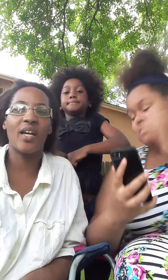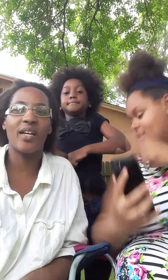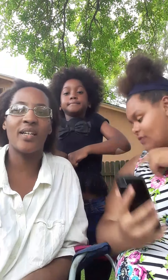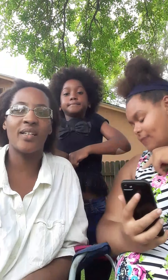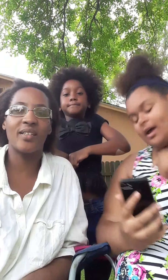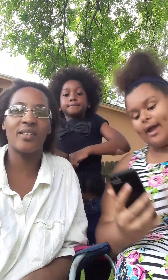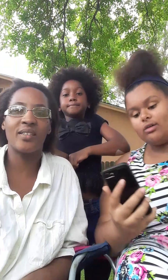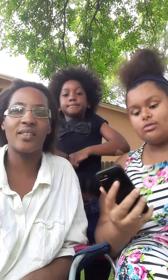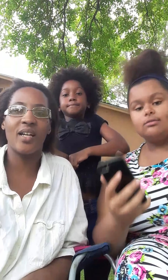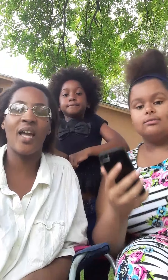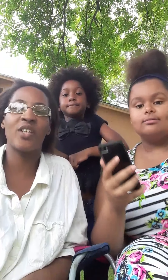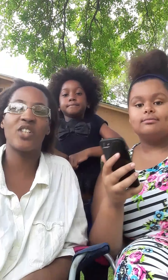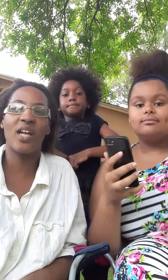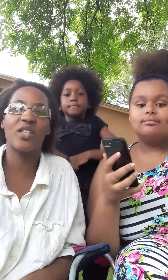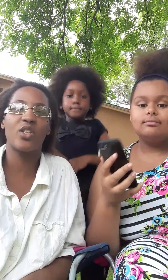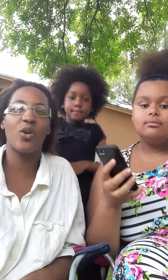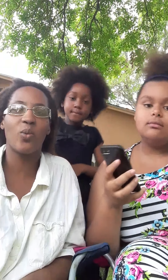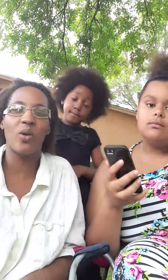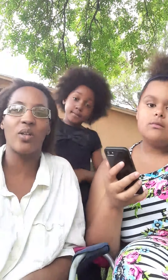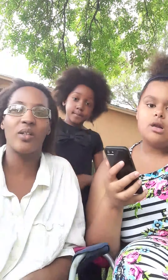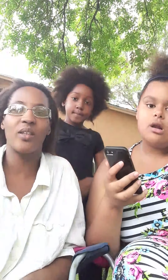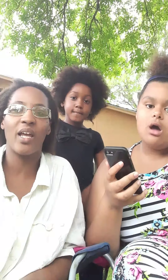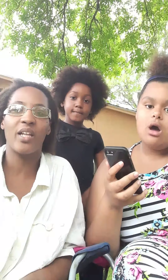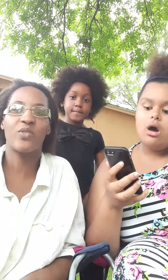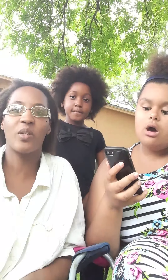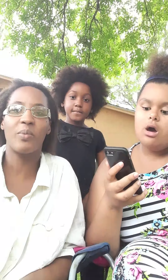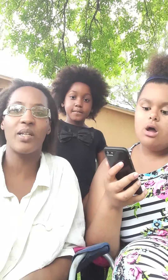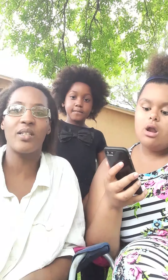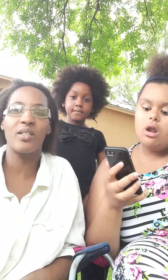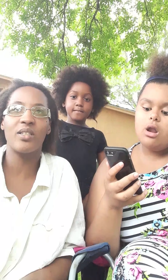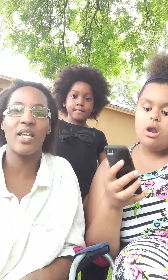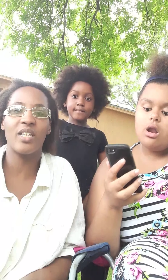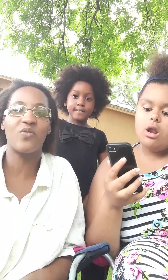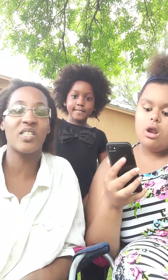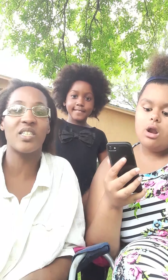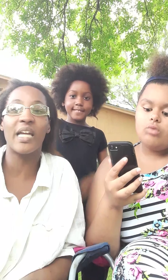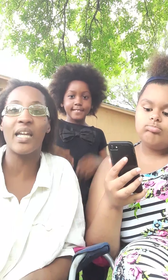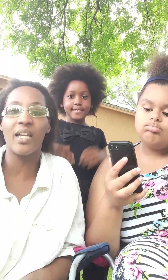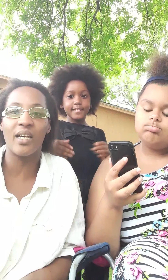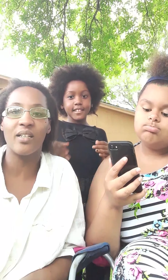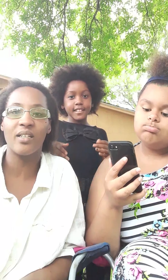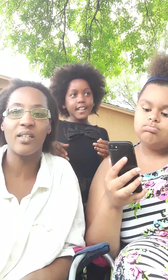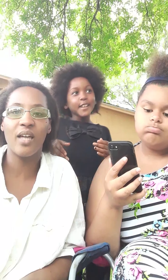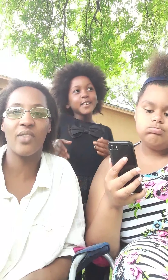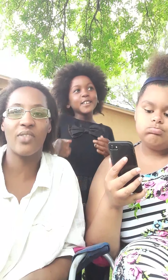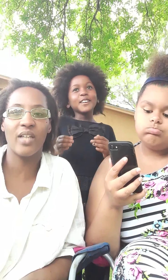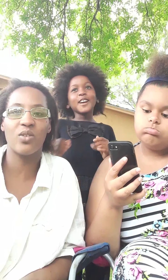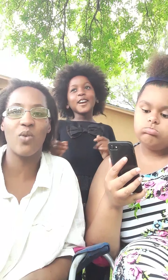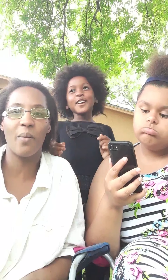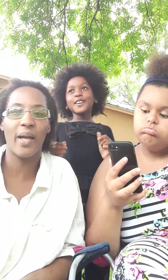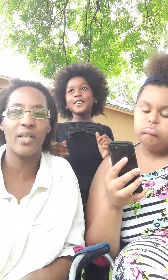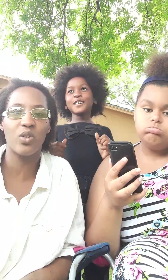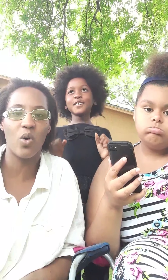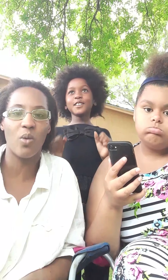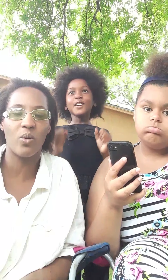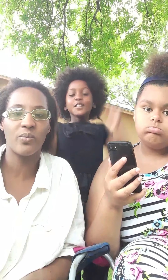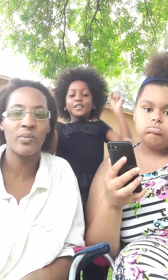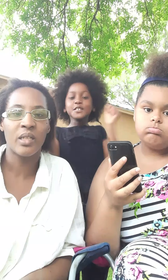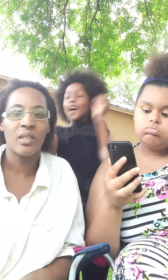scraped her ankle too and shout out to corona that is finna be that is fisting the end and things are going back to normal yay